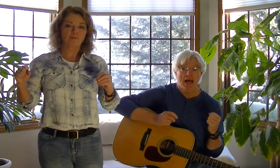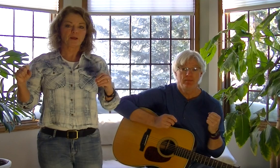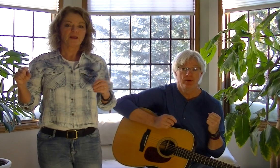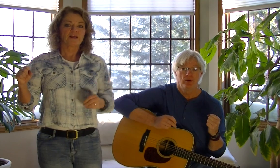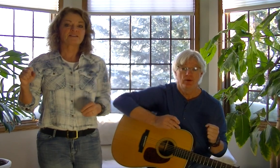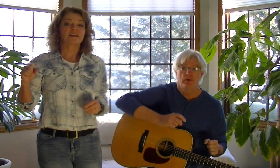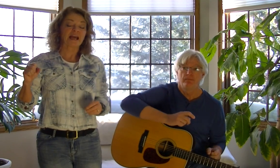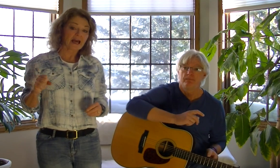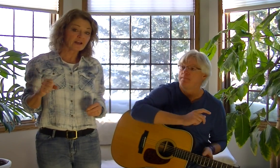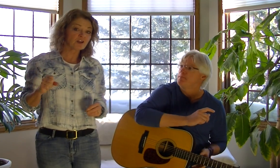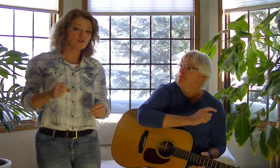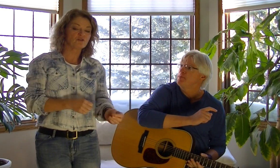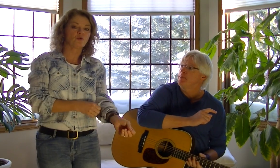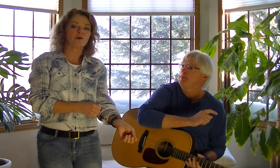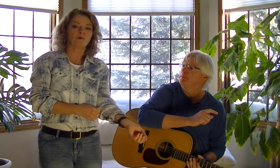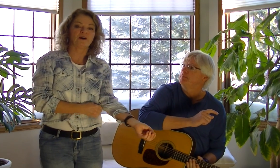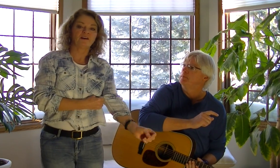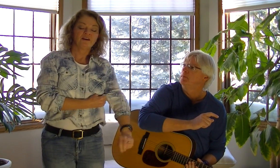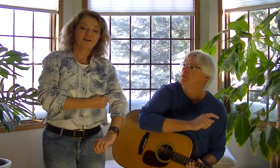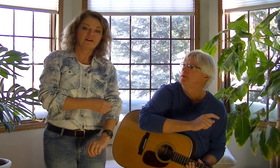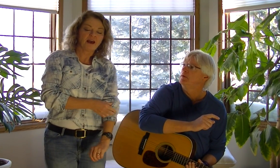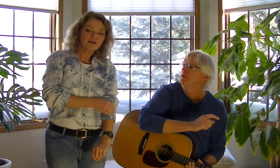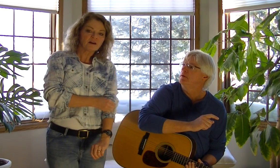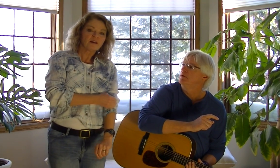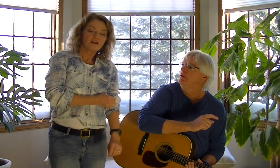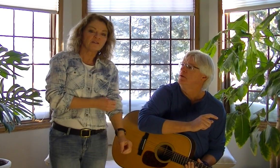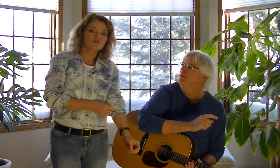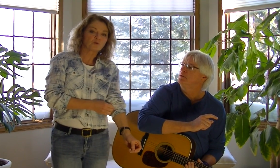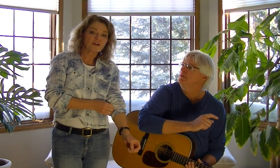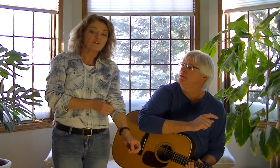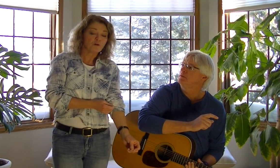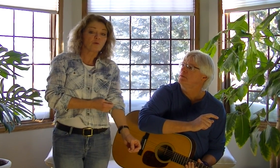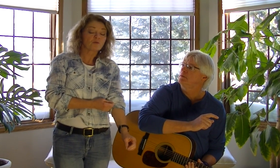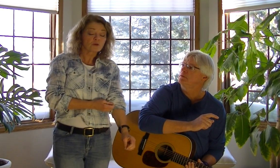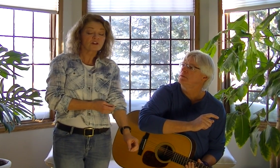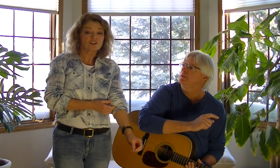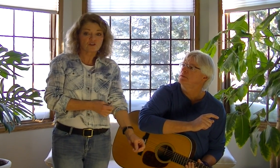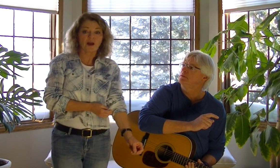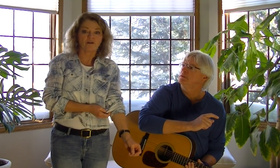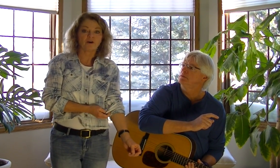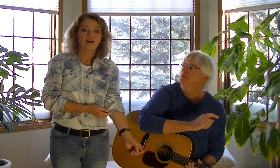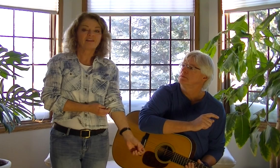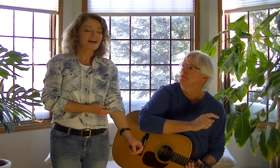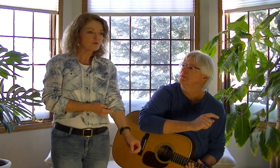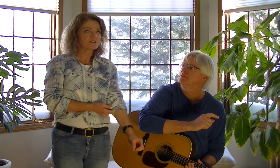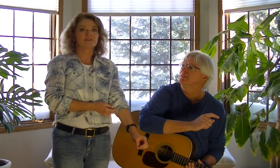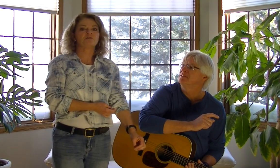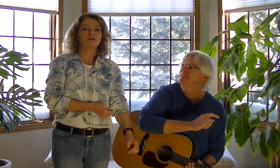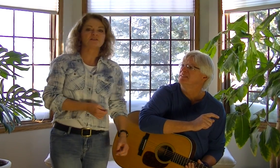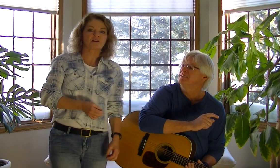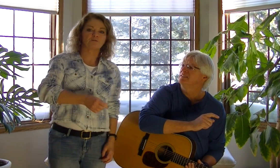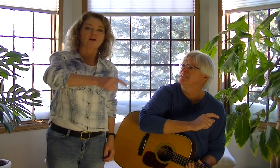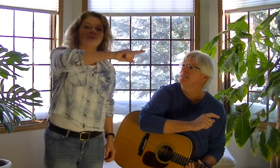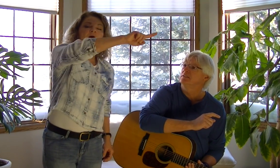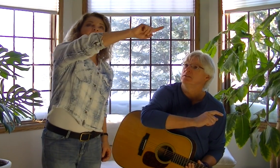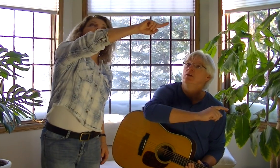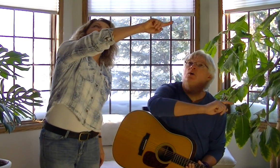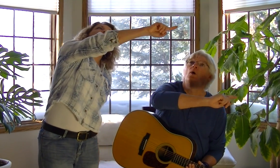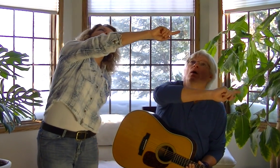It's a Canada Goose going by. And in Canada, in the spring and the fall, we really do have thousands of geese that fly by and it's fun to